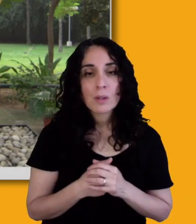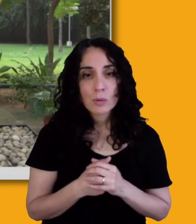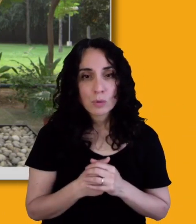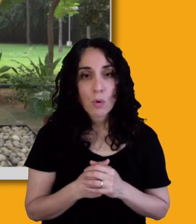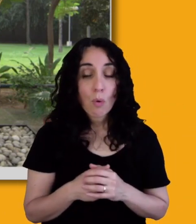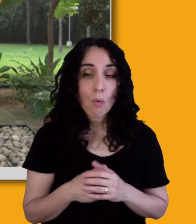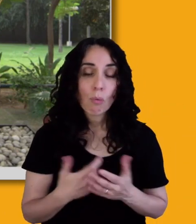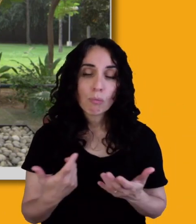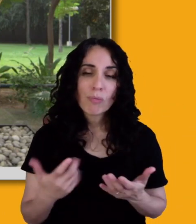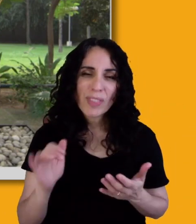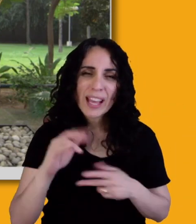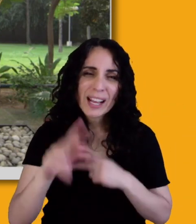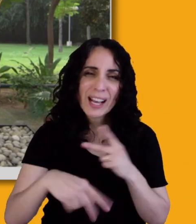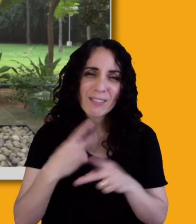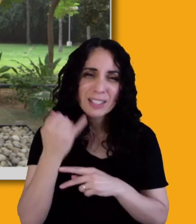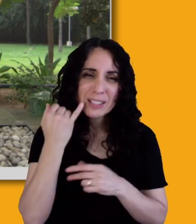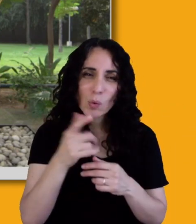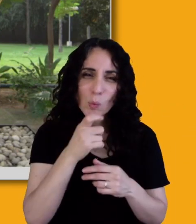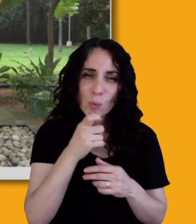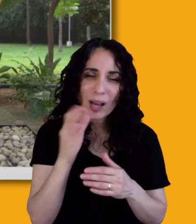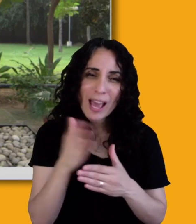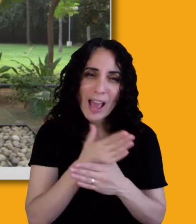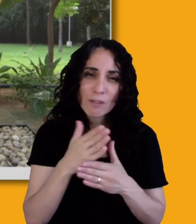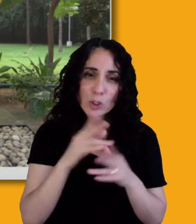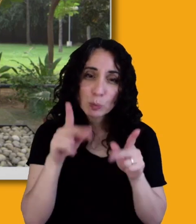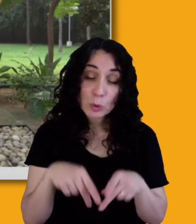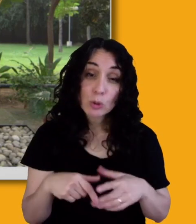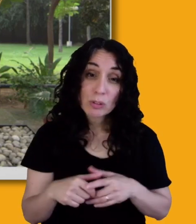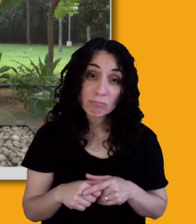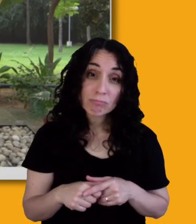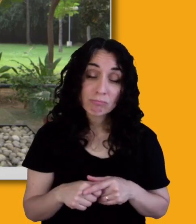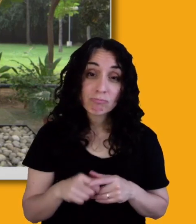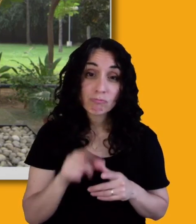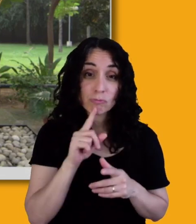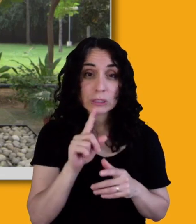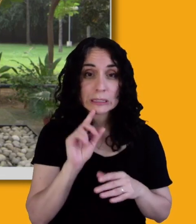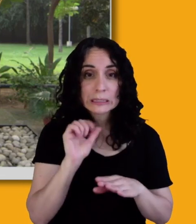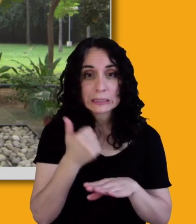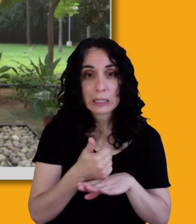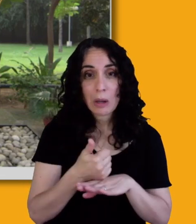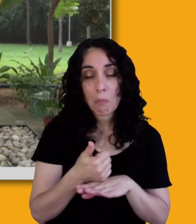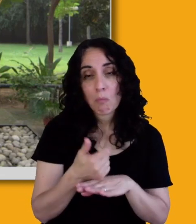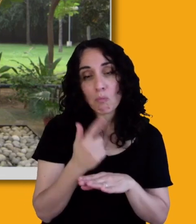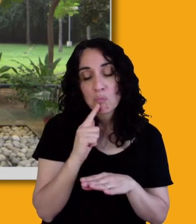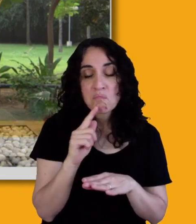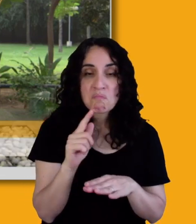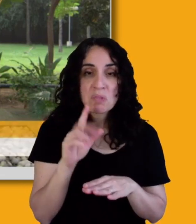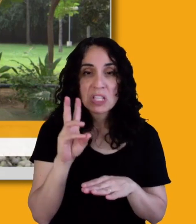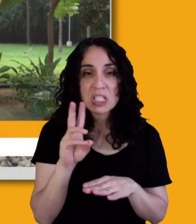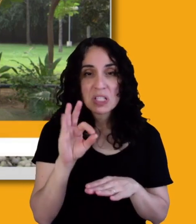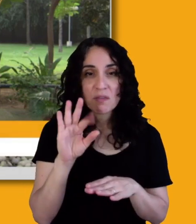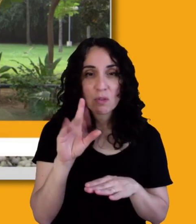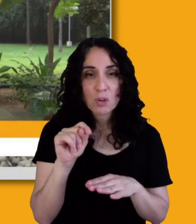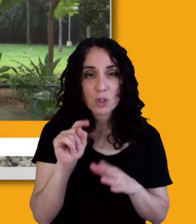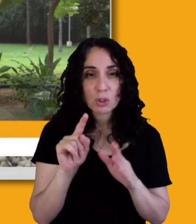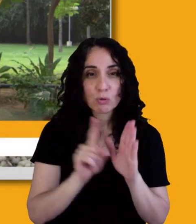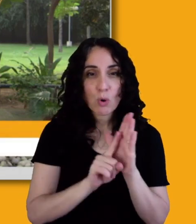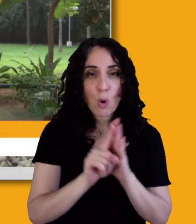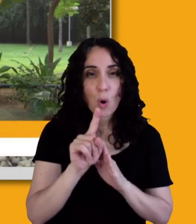person, it, it's settled on, you know, a six foot tall, able bodied man. And